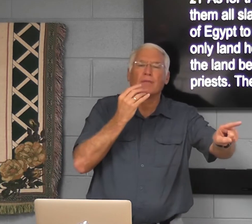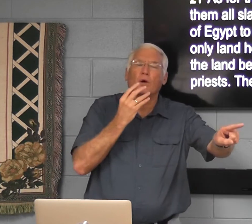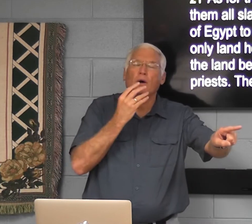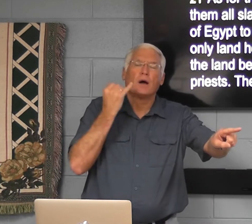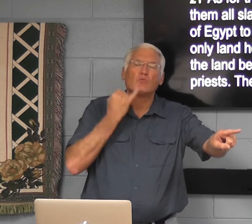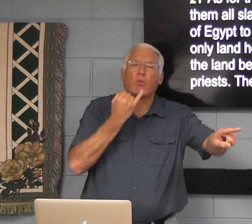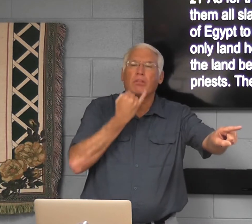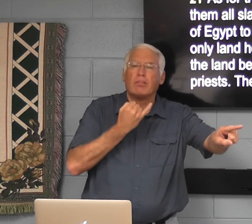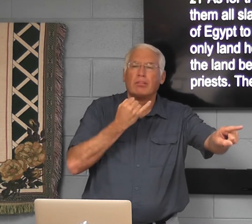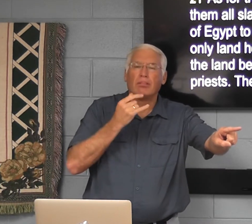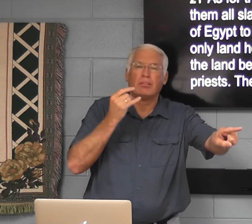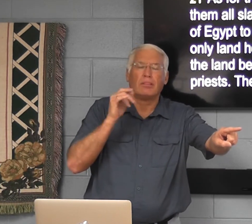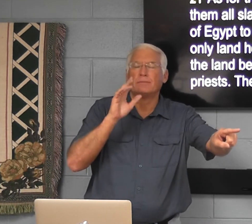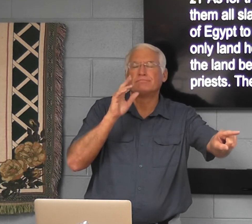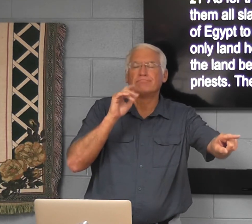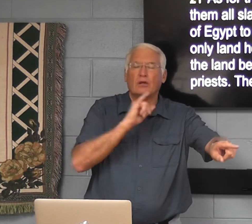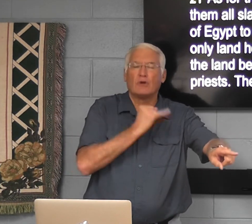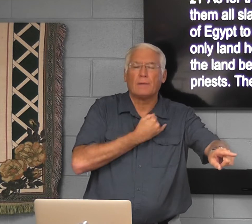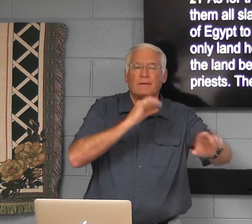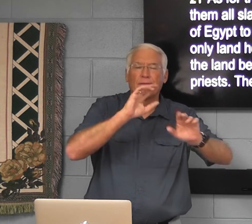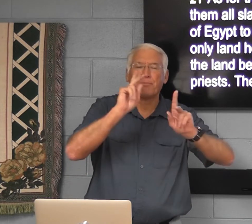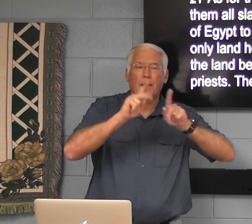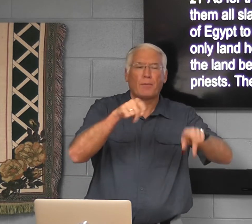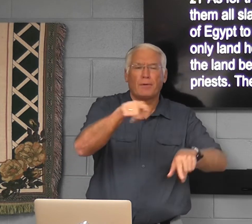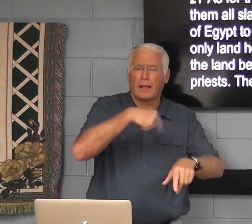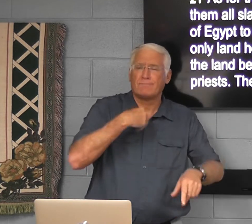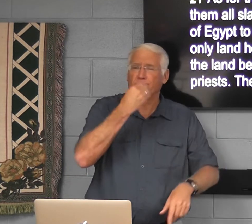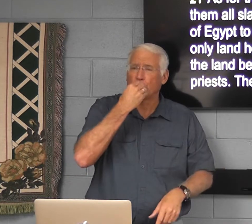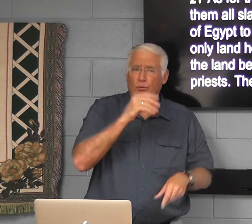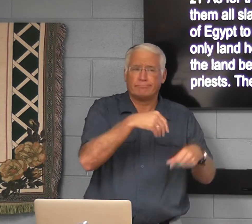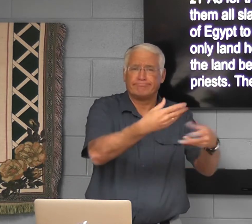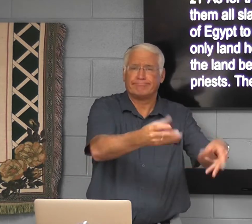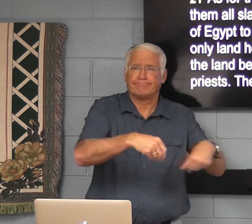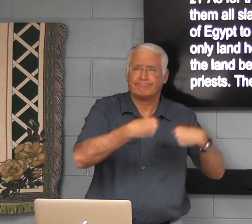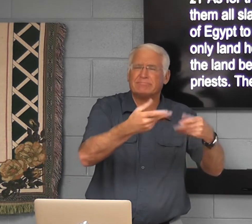Same as Israel. Jacob's people. They had food.